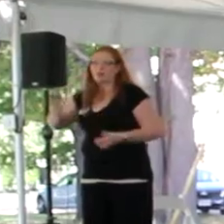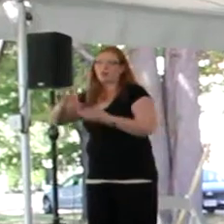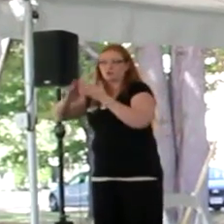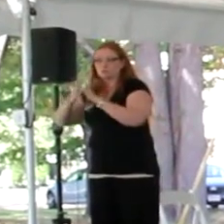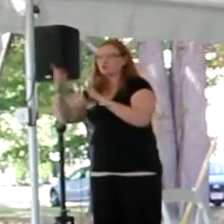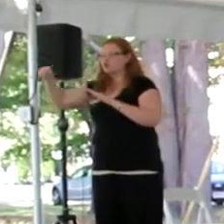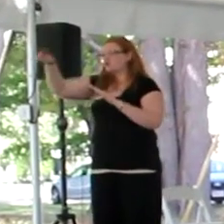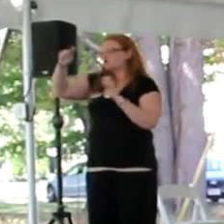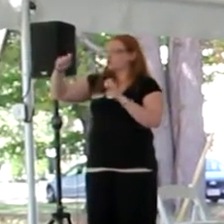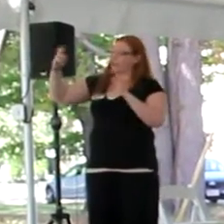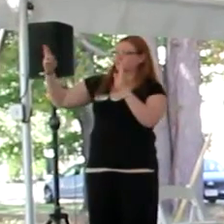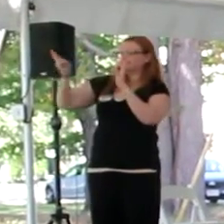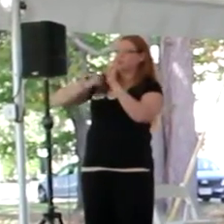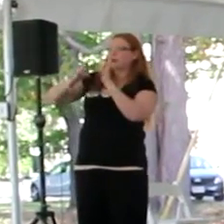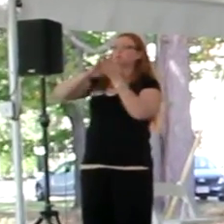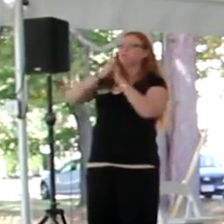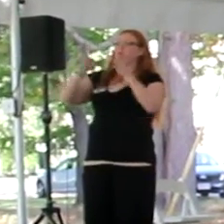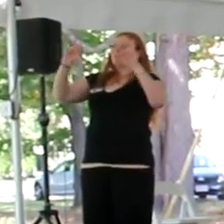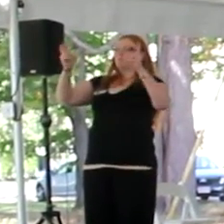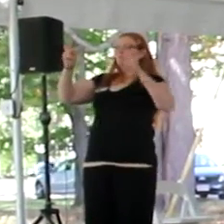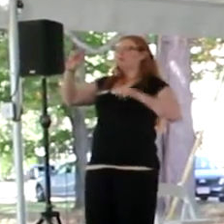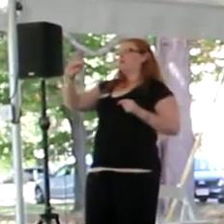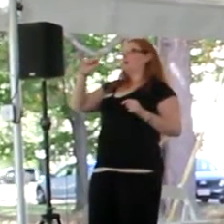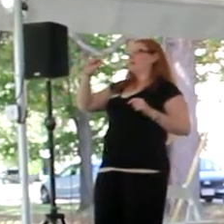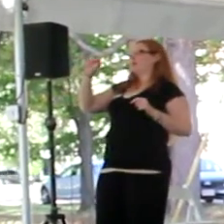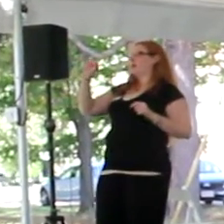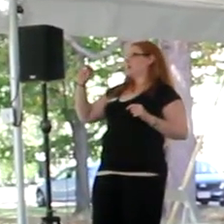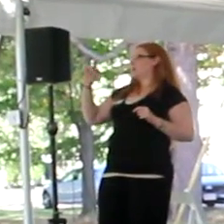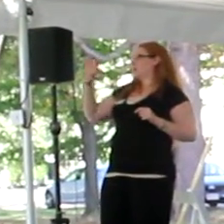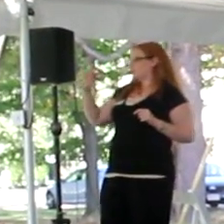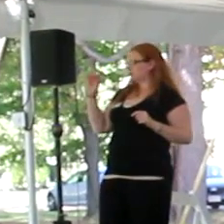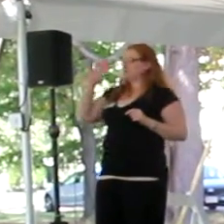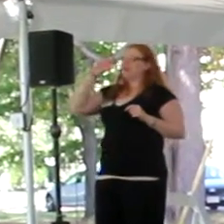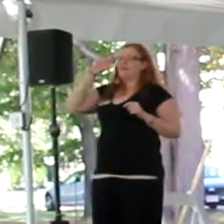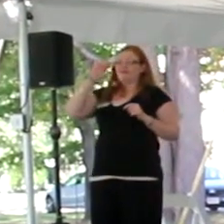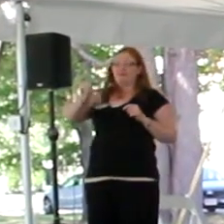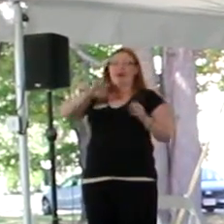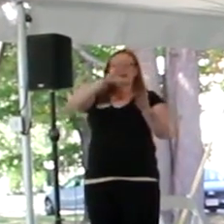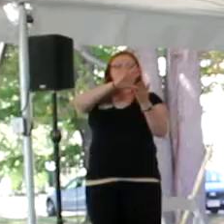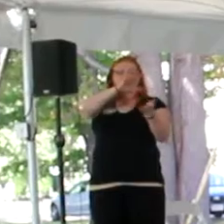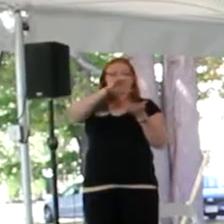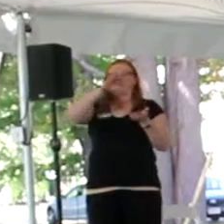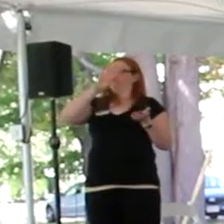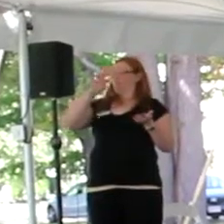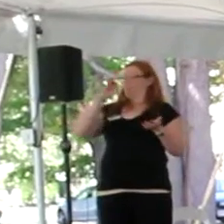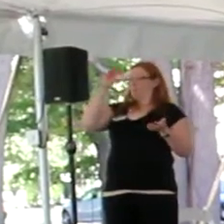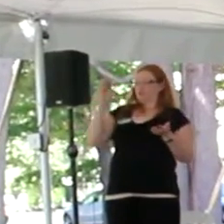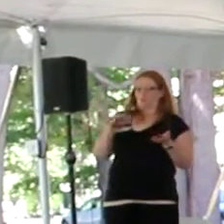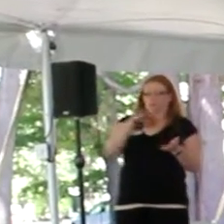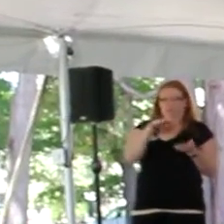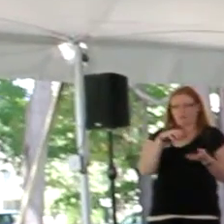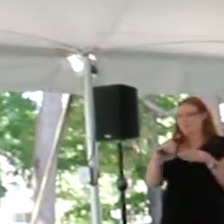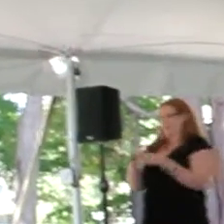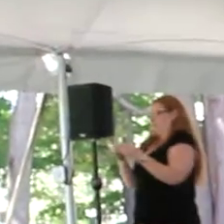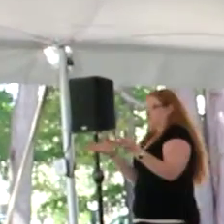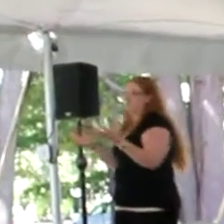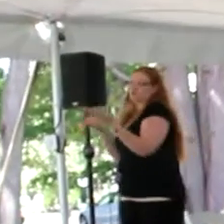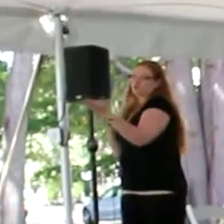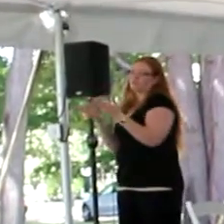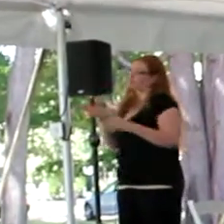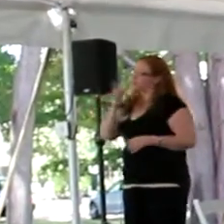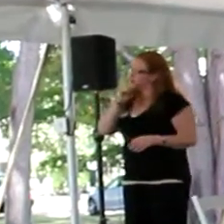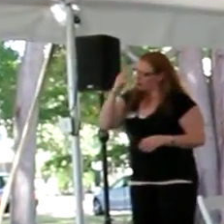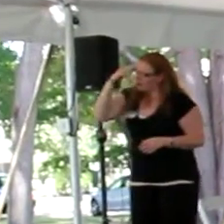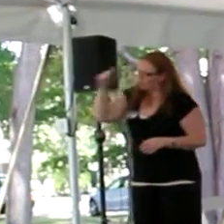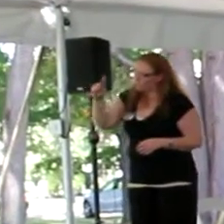you can sign up to be an alliance and you can use that money to go back and provide that program or that service. You can't have a pizza party, you